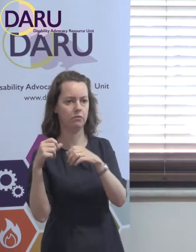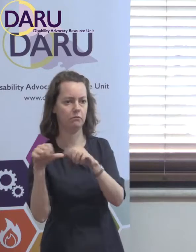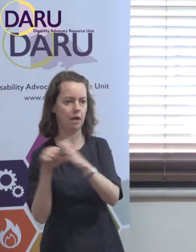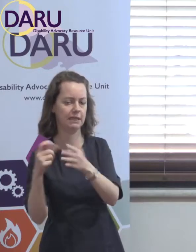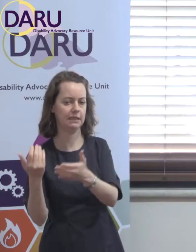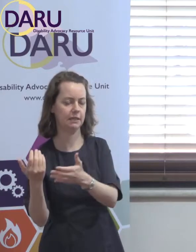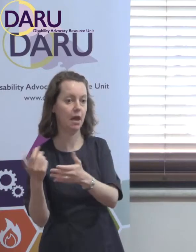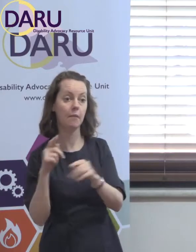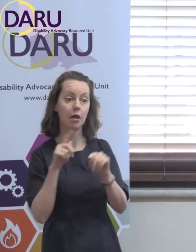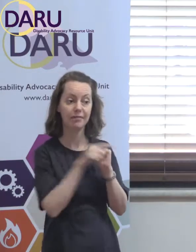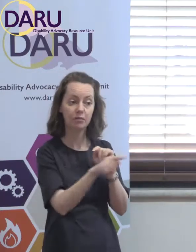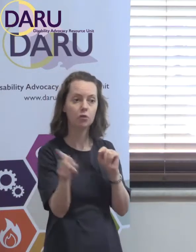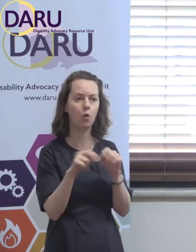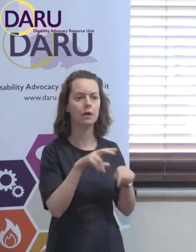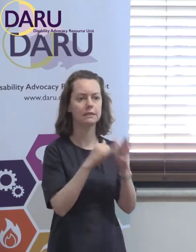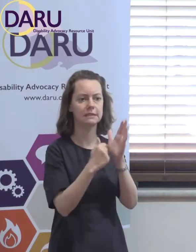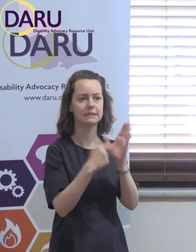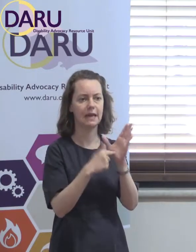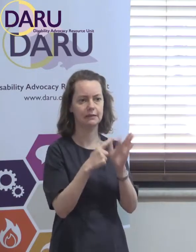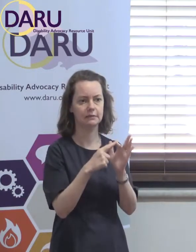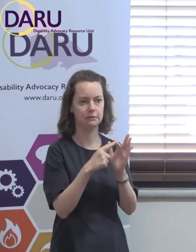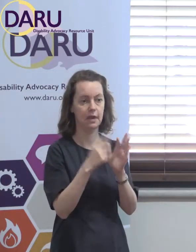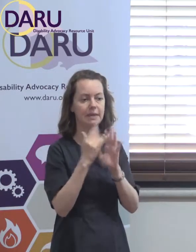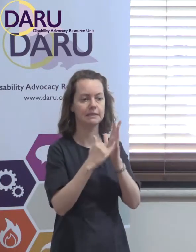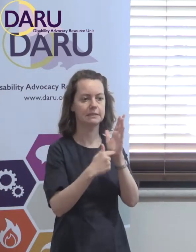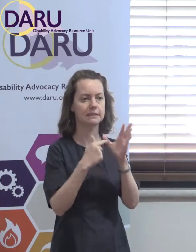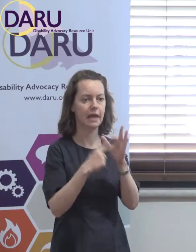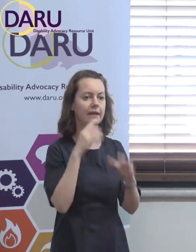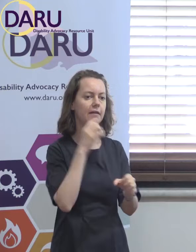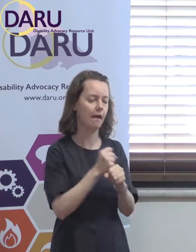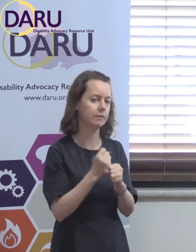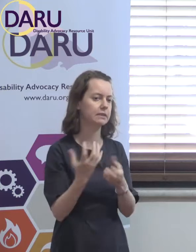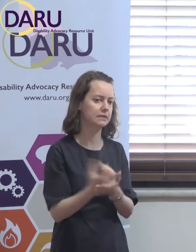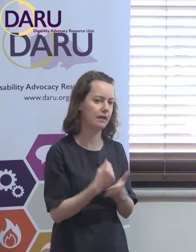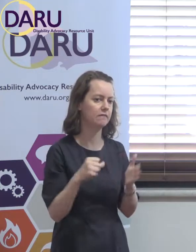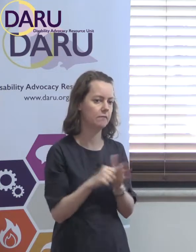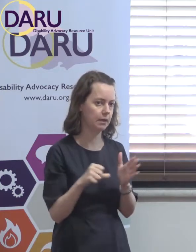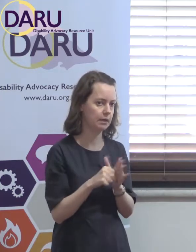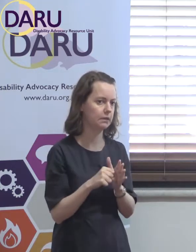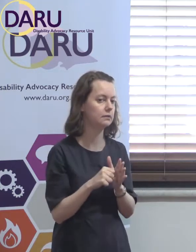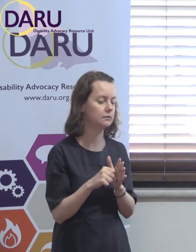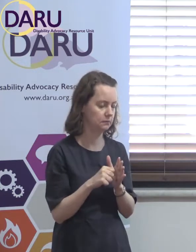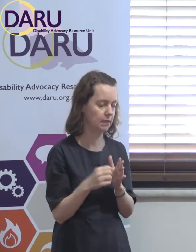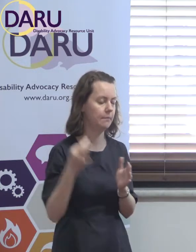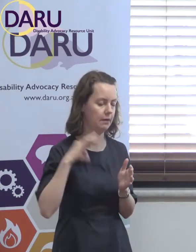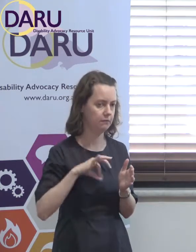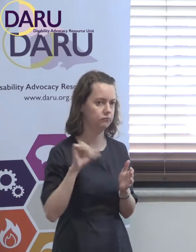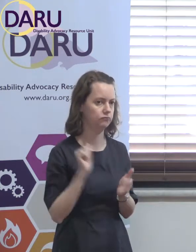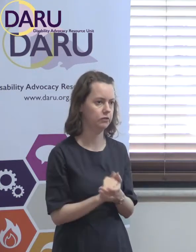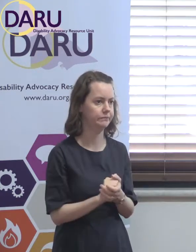of those systems are state systems. So, it's actually the state governments that advocacy generally is saving the money for.